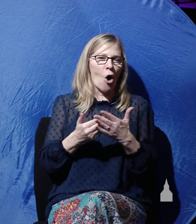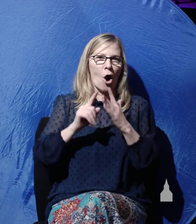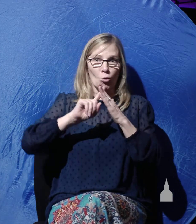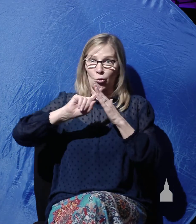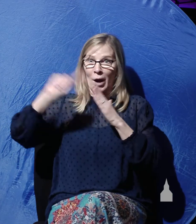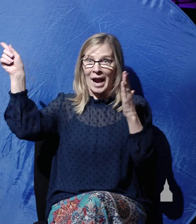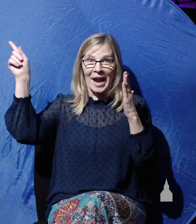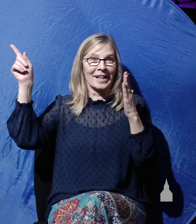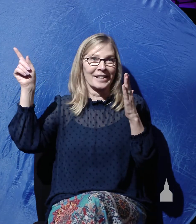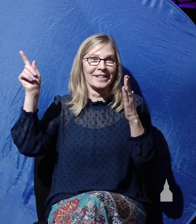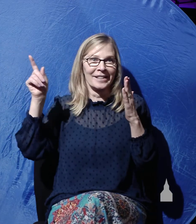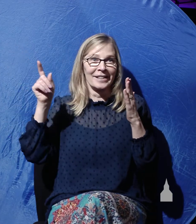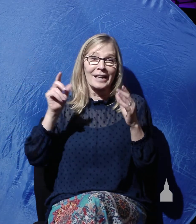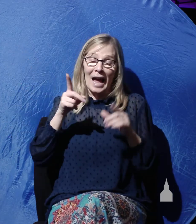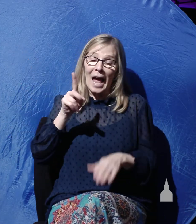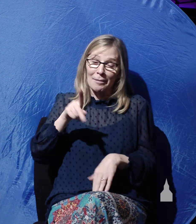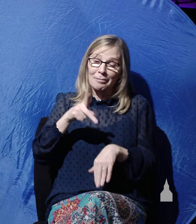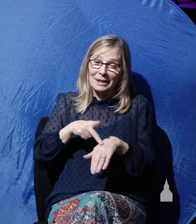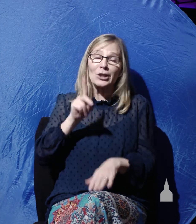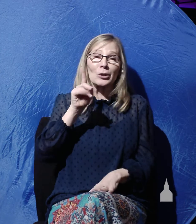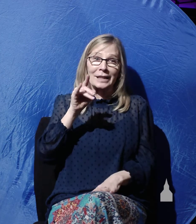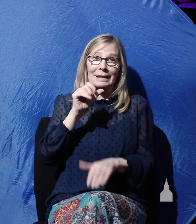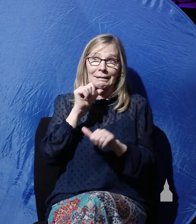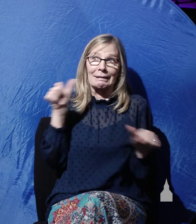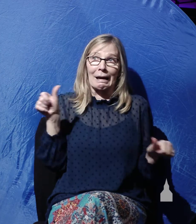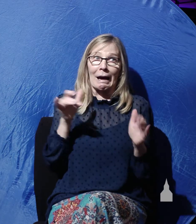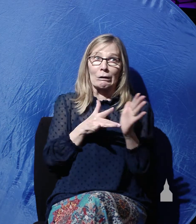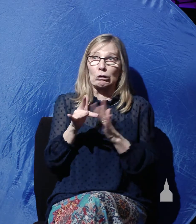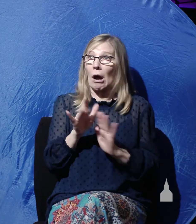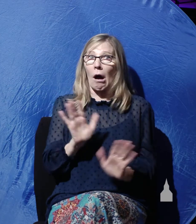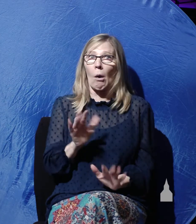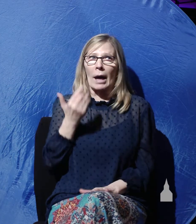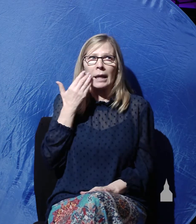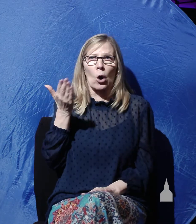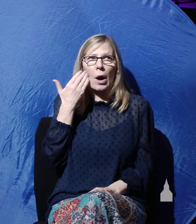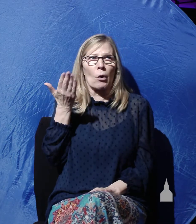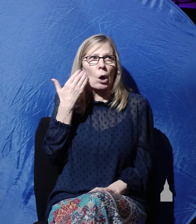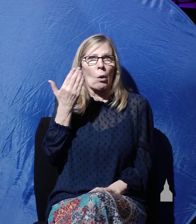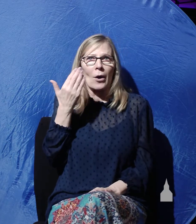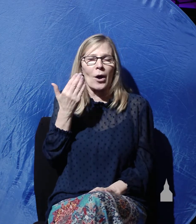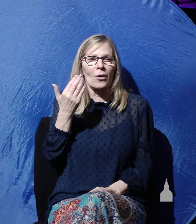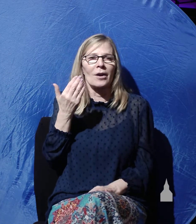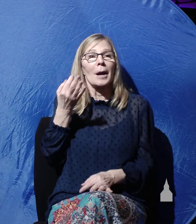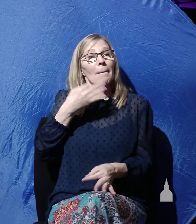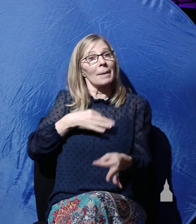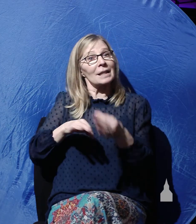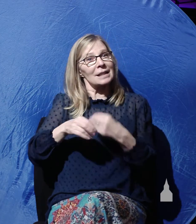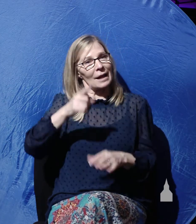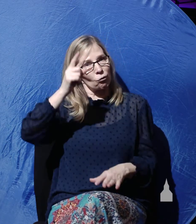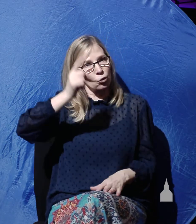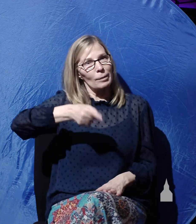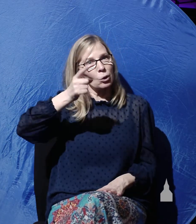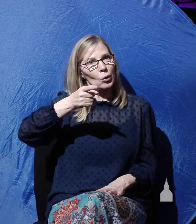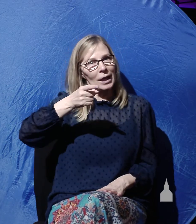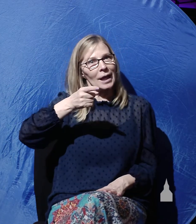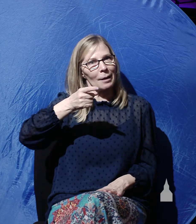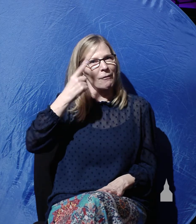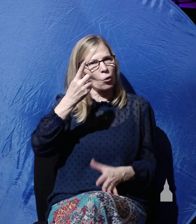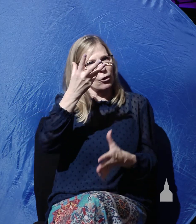did deny Jesus. But instead of rebuking them for their lack of faith, the Lord gave them a message of hope, a message